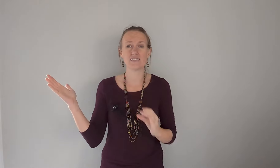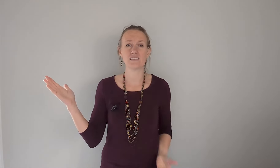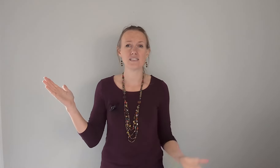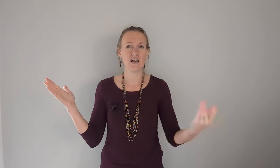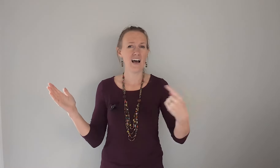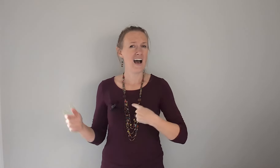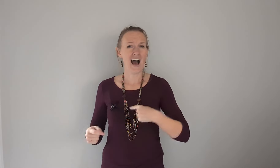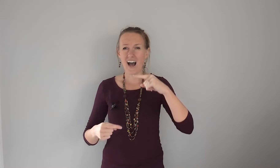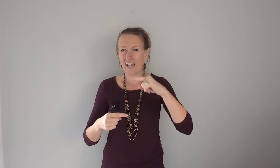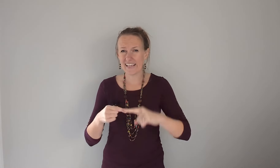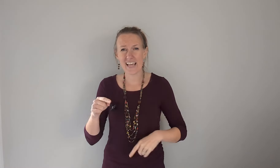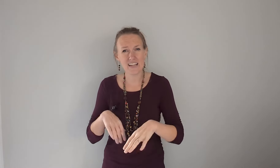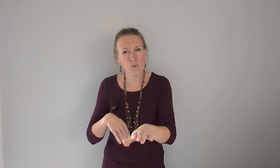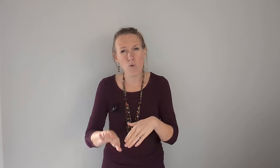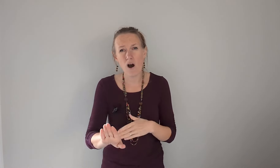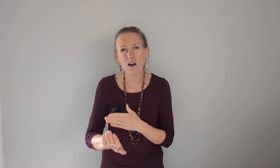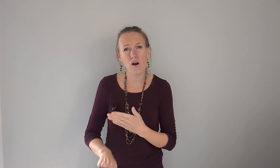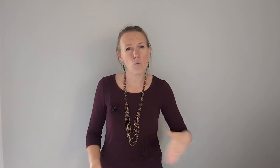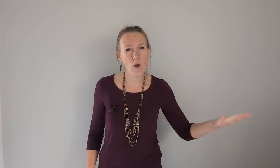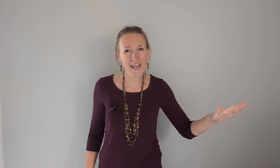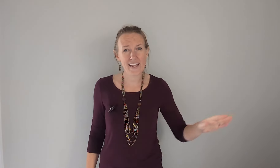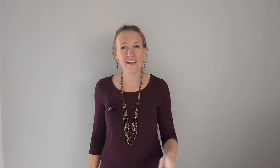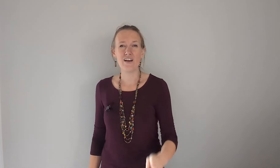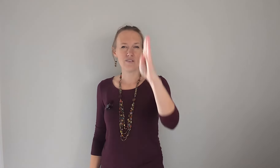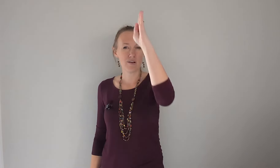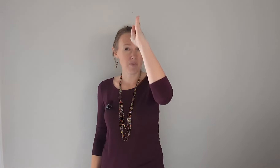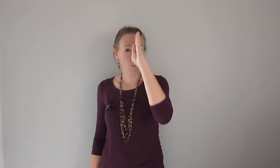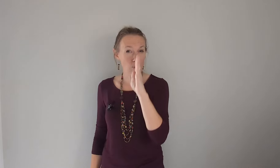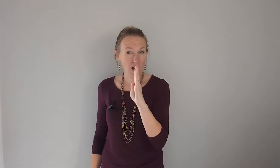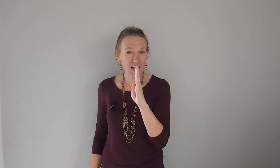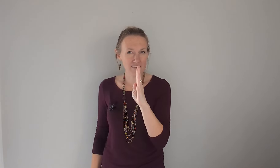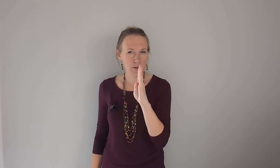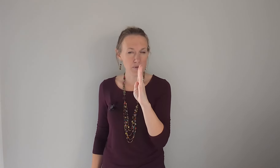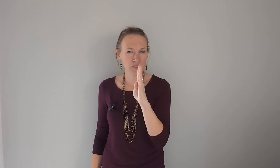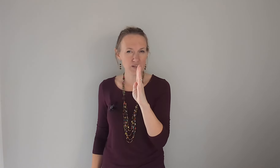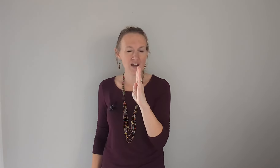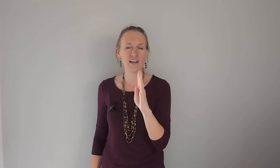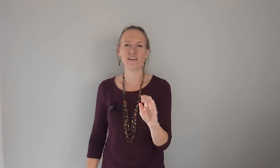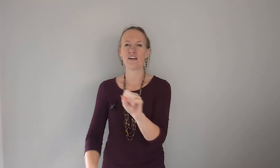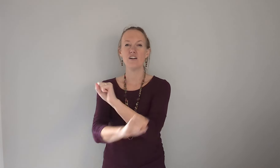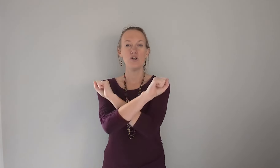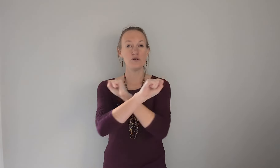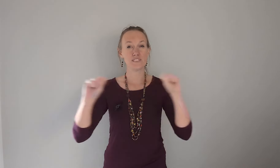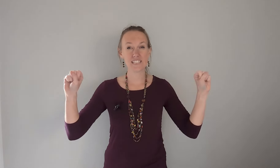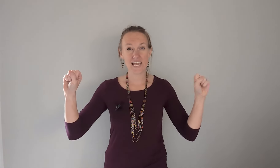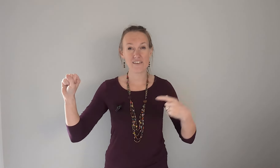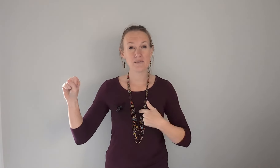i can't walk away away from the one remember we're doing god there who saved